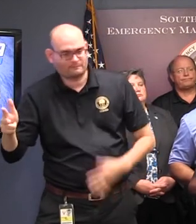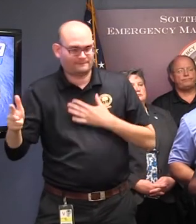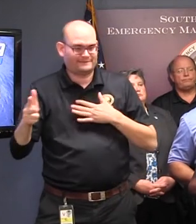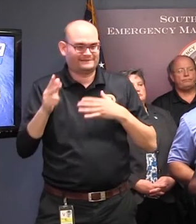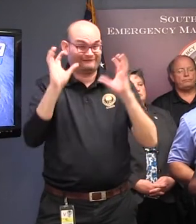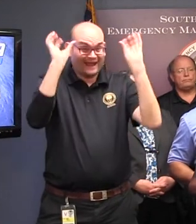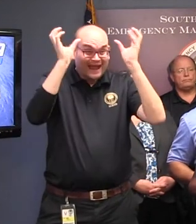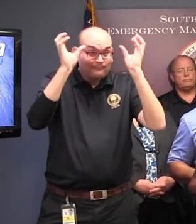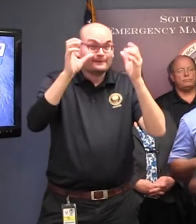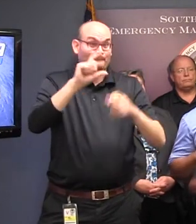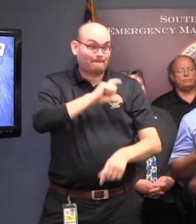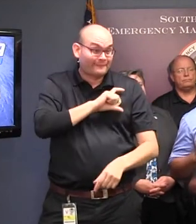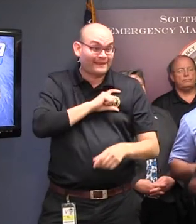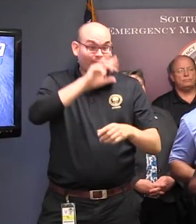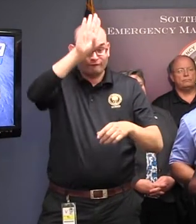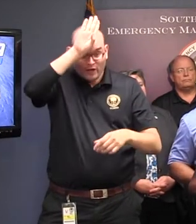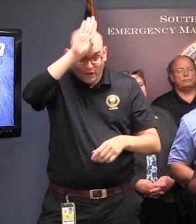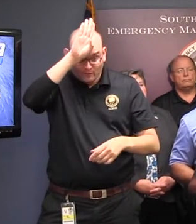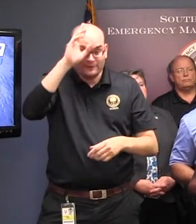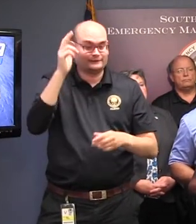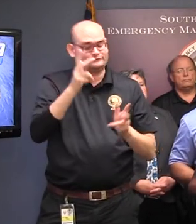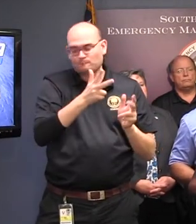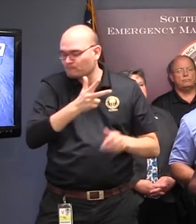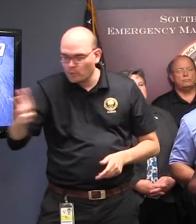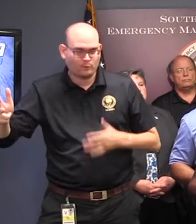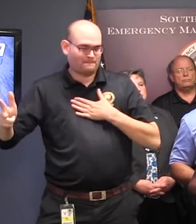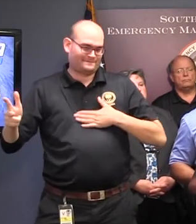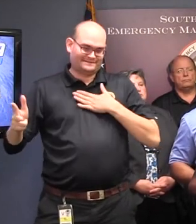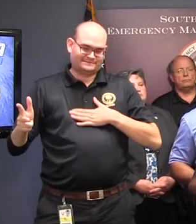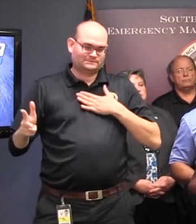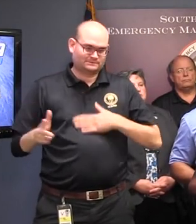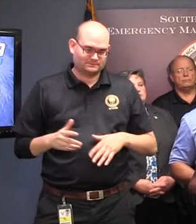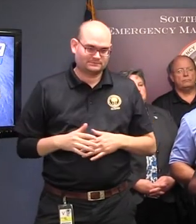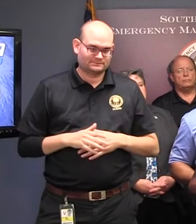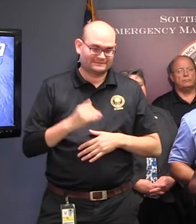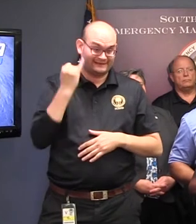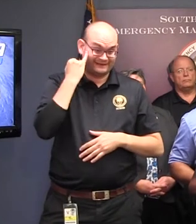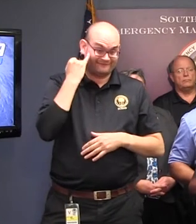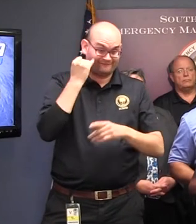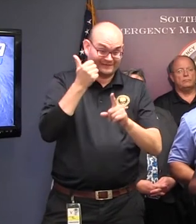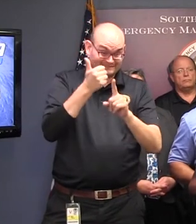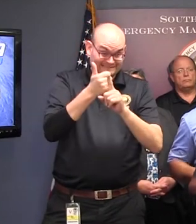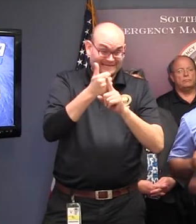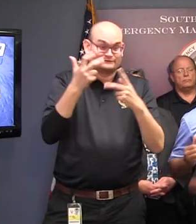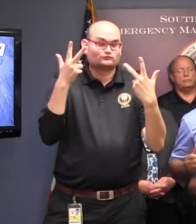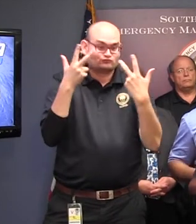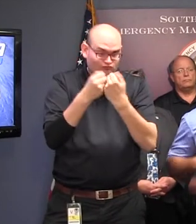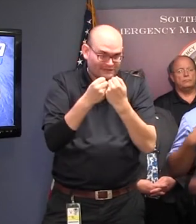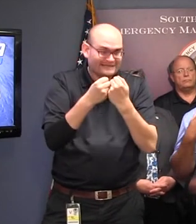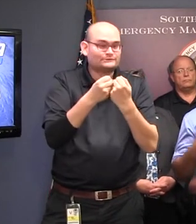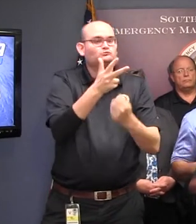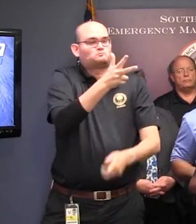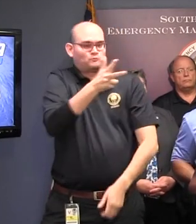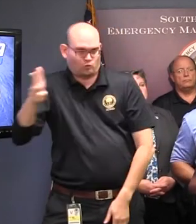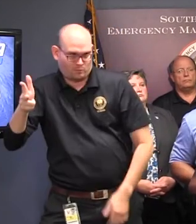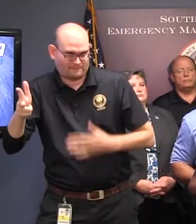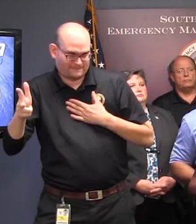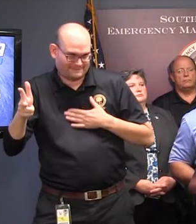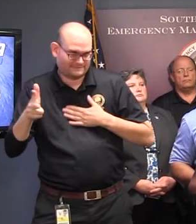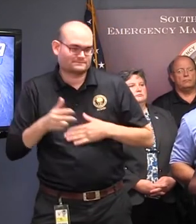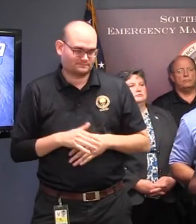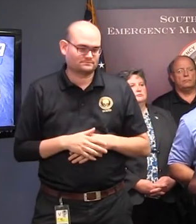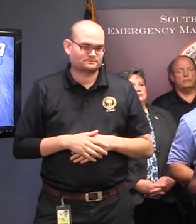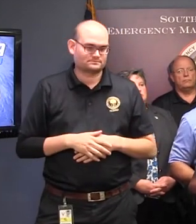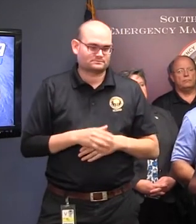service. And the second point is if you're involved in a minor collision, please move the vehicle from the railway. keeps the traffic